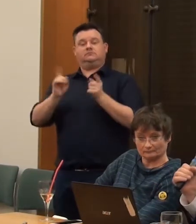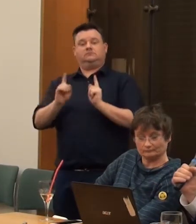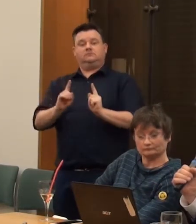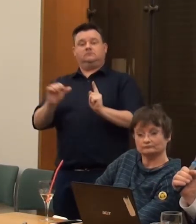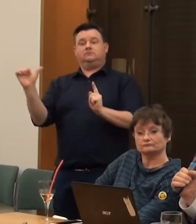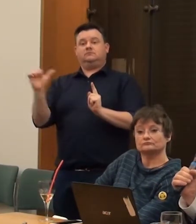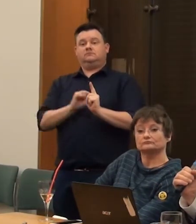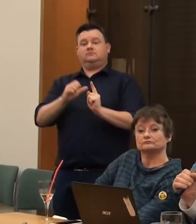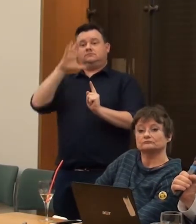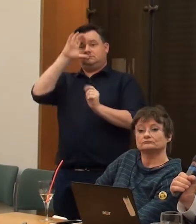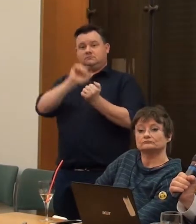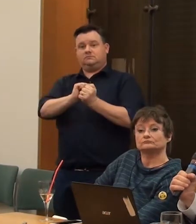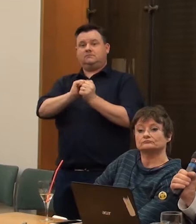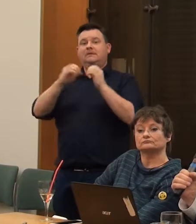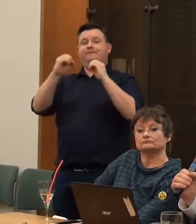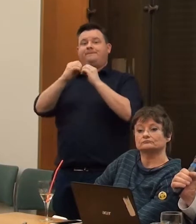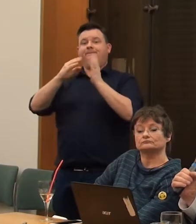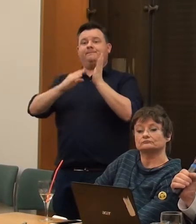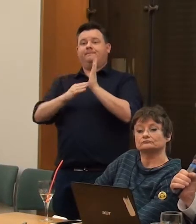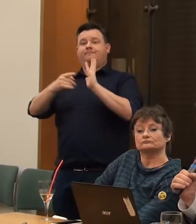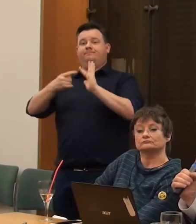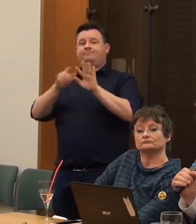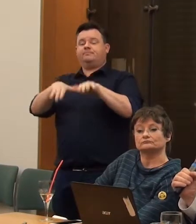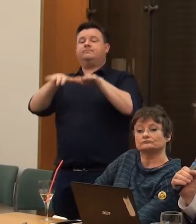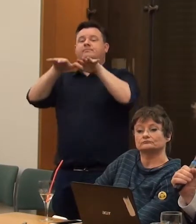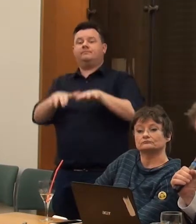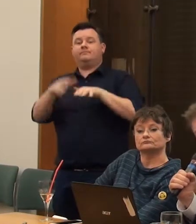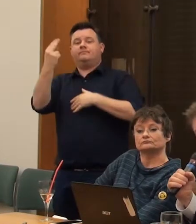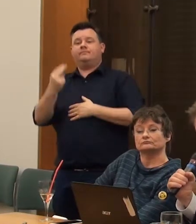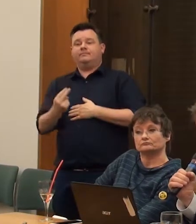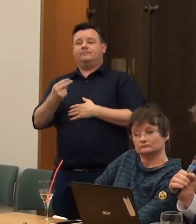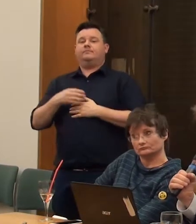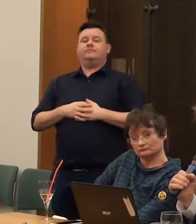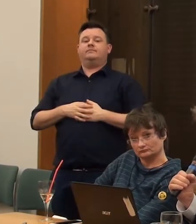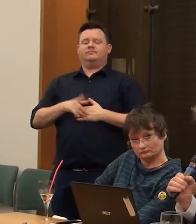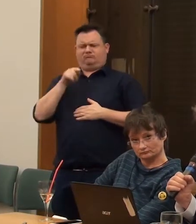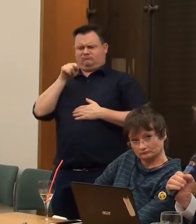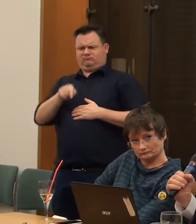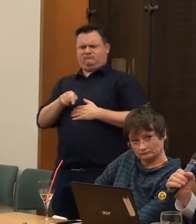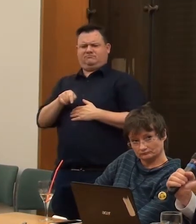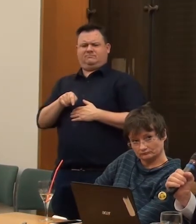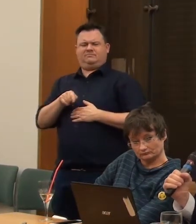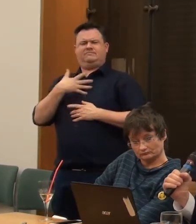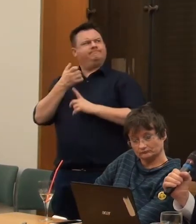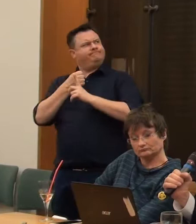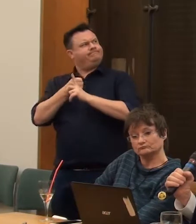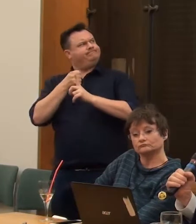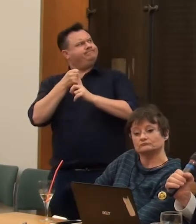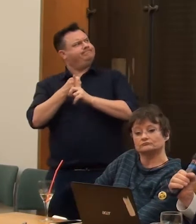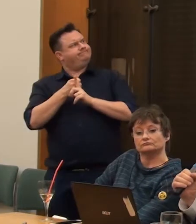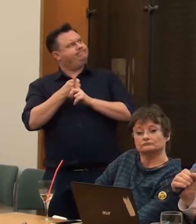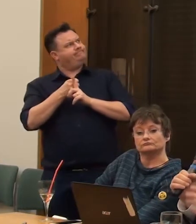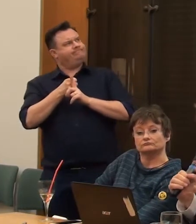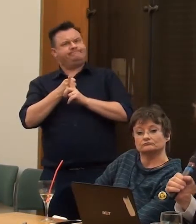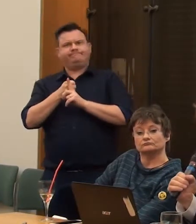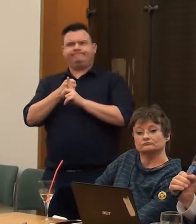shouldn't forget BME, this British disabled artist, Yinka Sharnabir, who started really challenging colonialism. Picture at the bottom there,